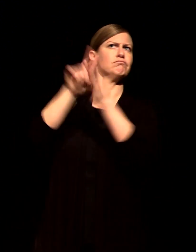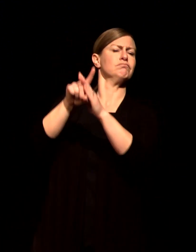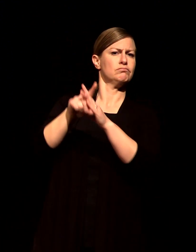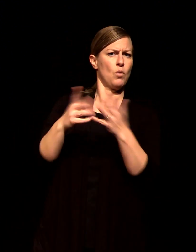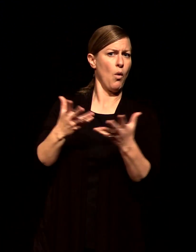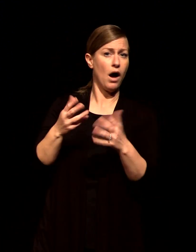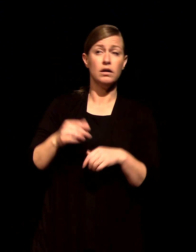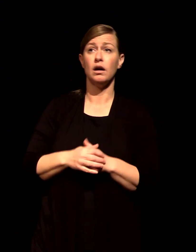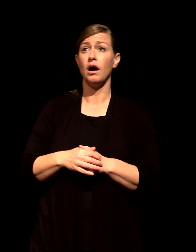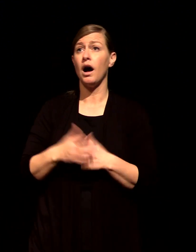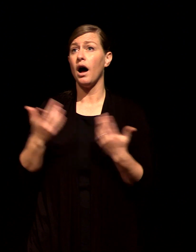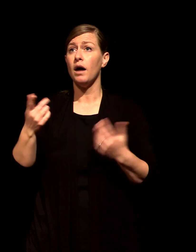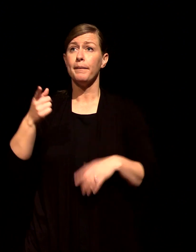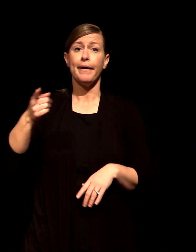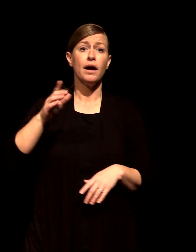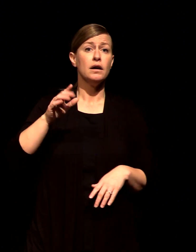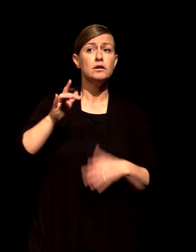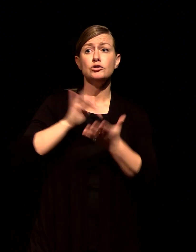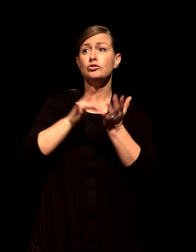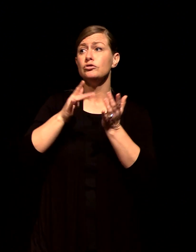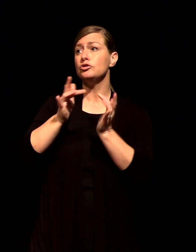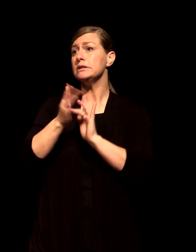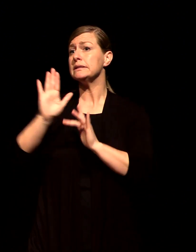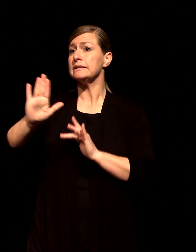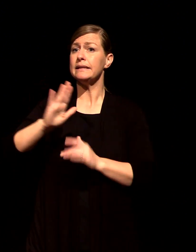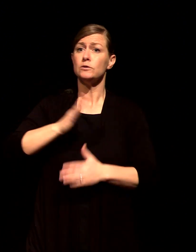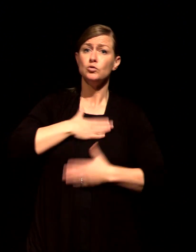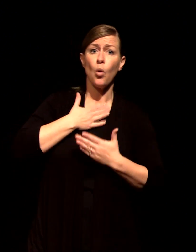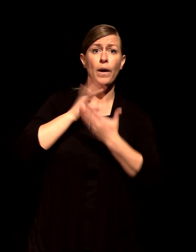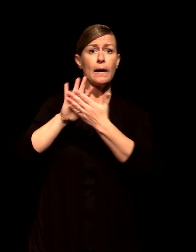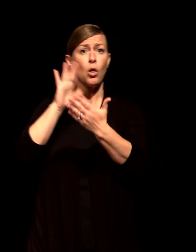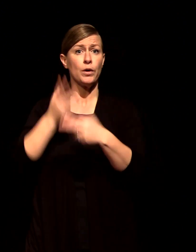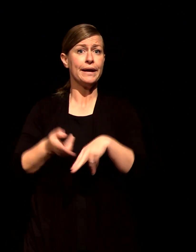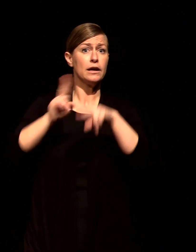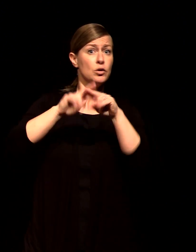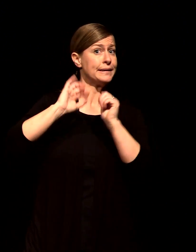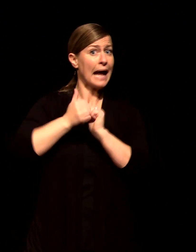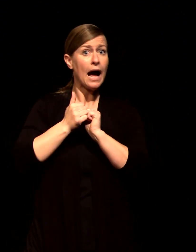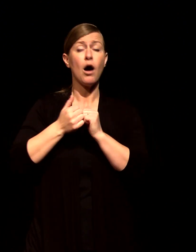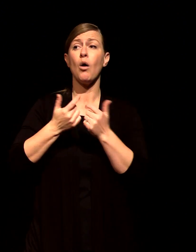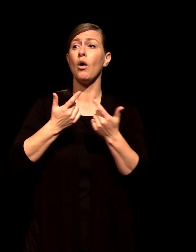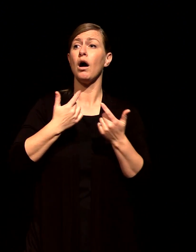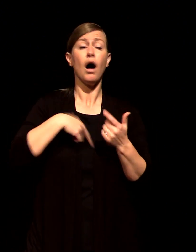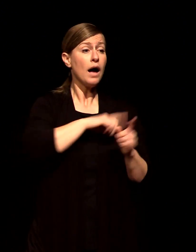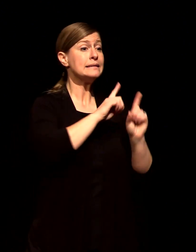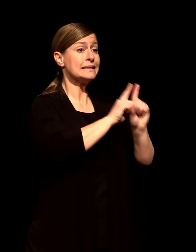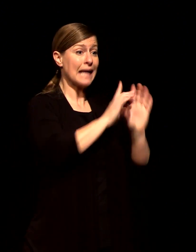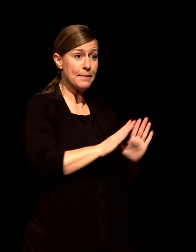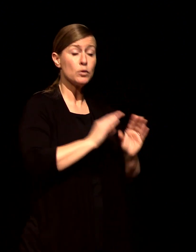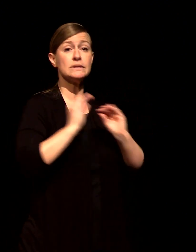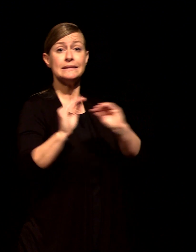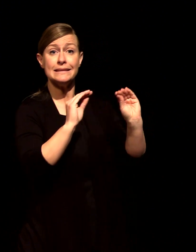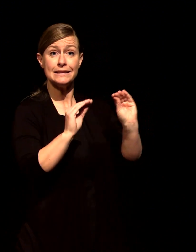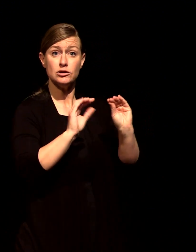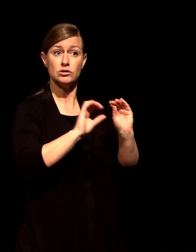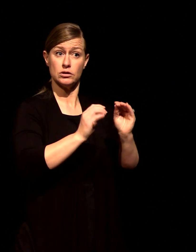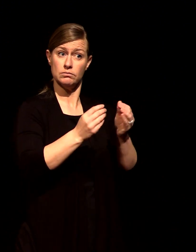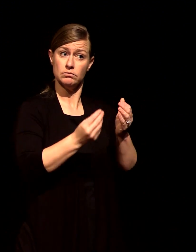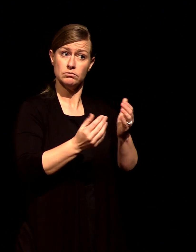disciples who make disciples that that could be it is it people who forsake all and wholeheartedly follow